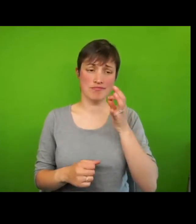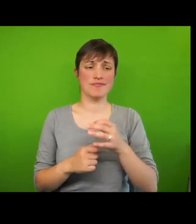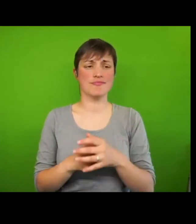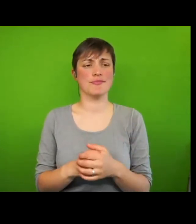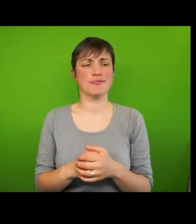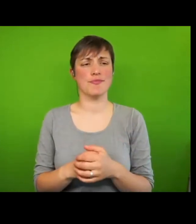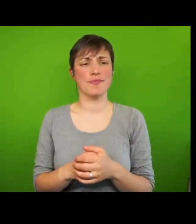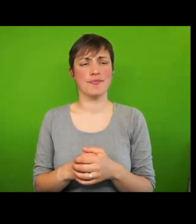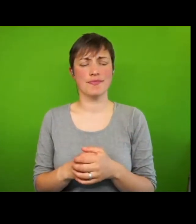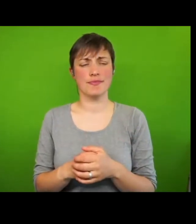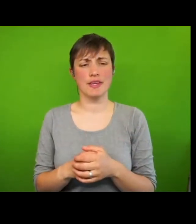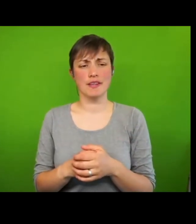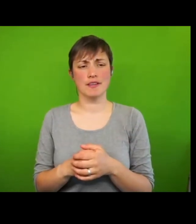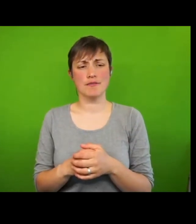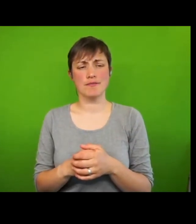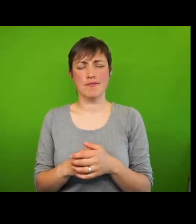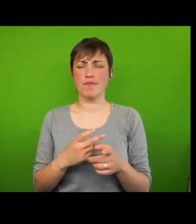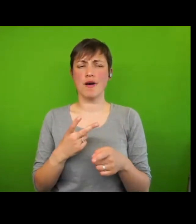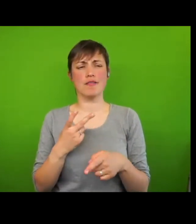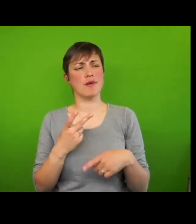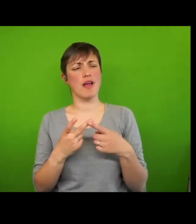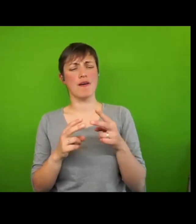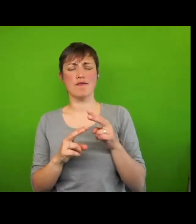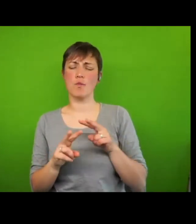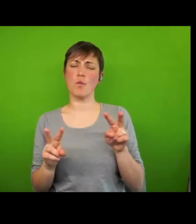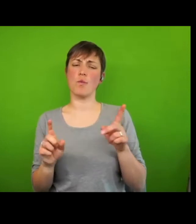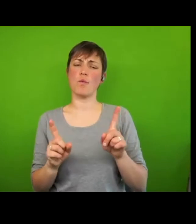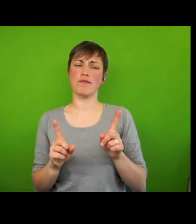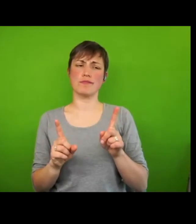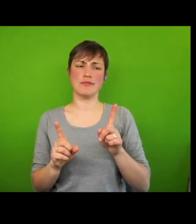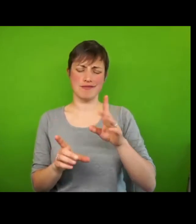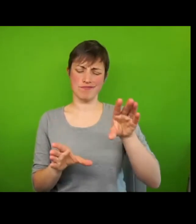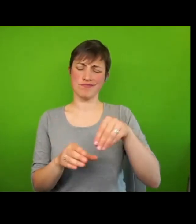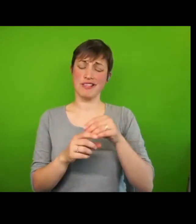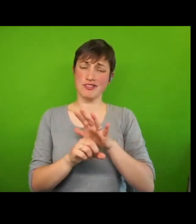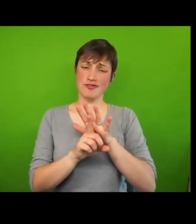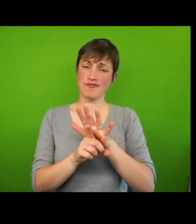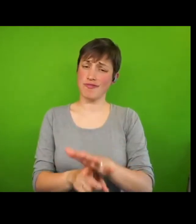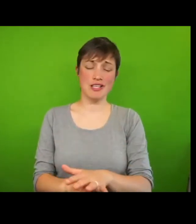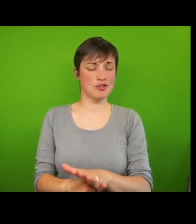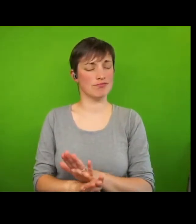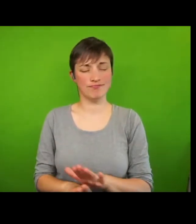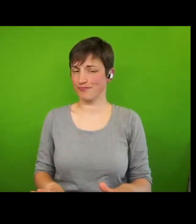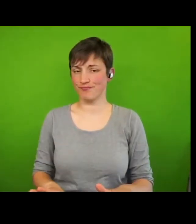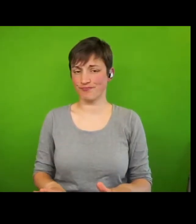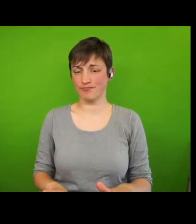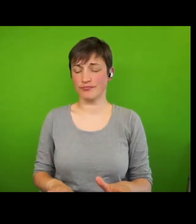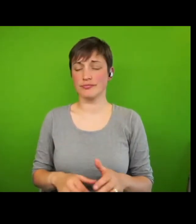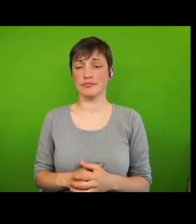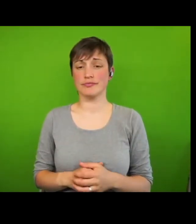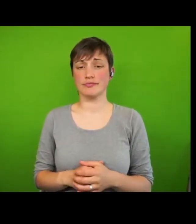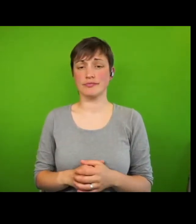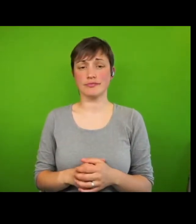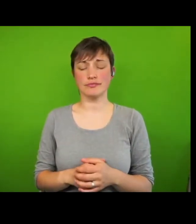conceptualisation is that it builds in the principle of non-discrimination. Advocates of a human rights